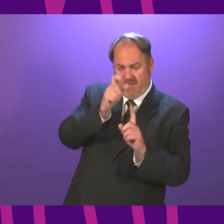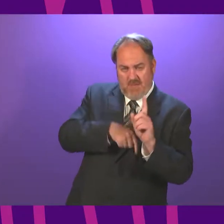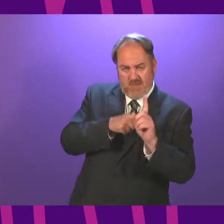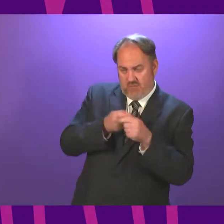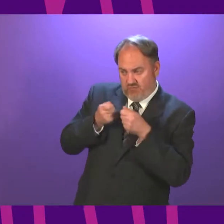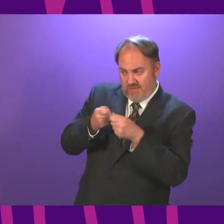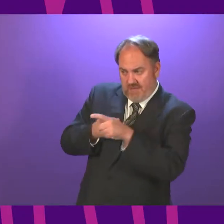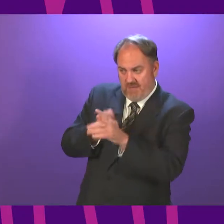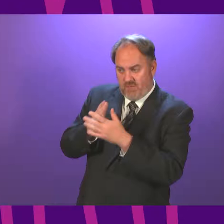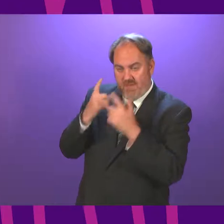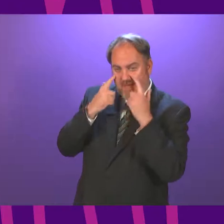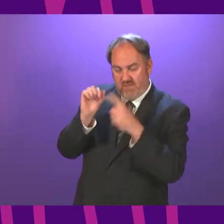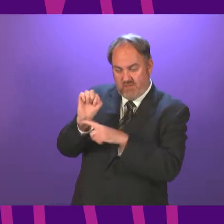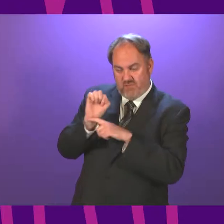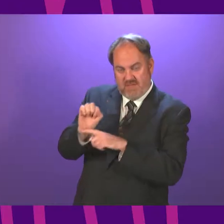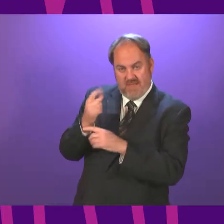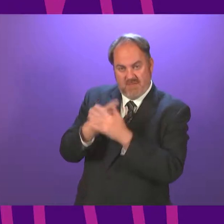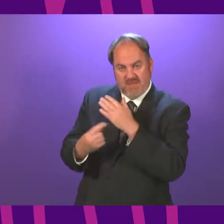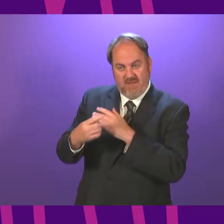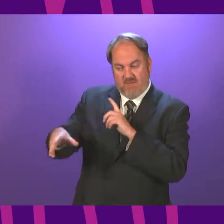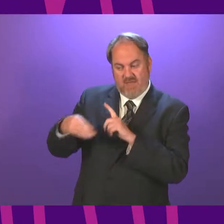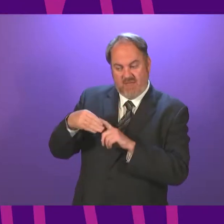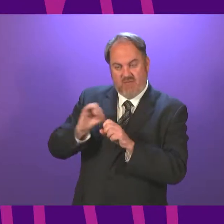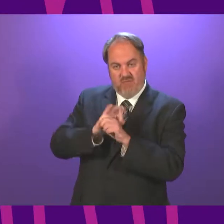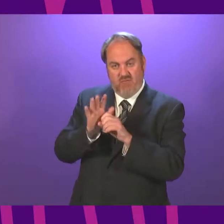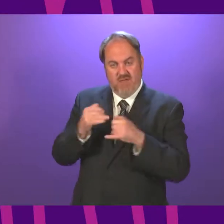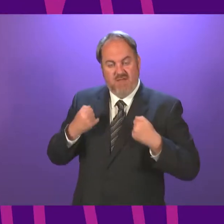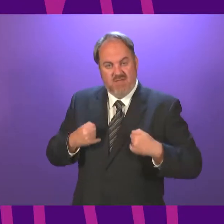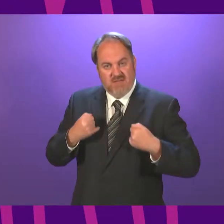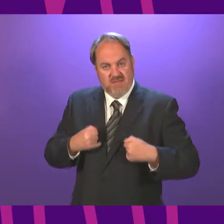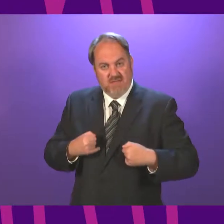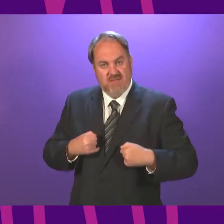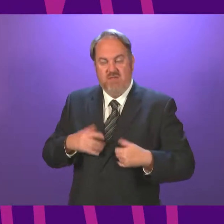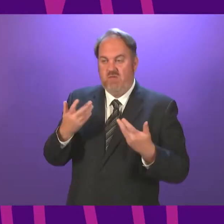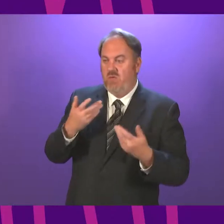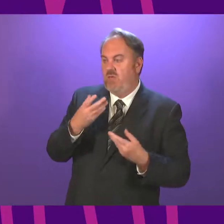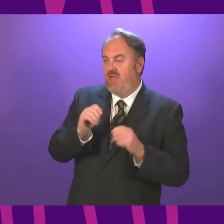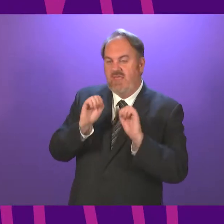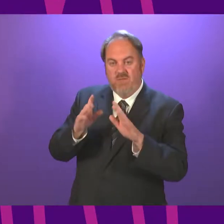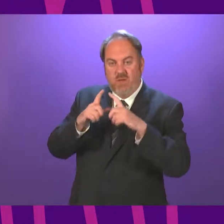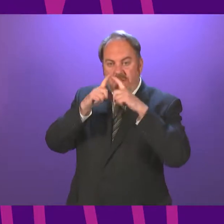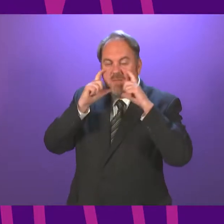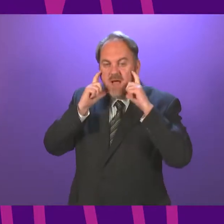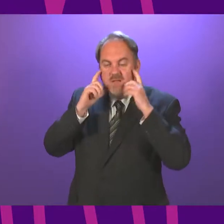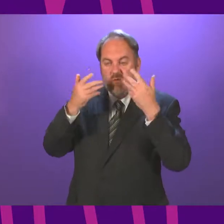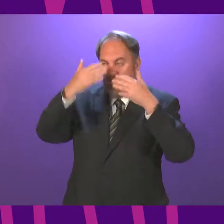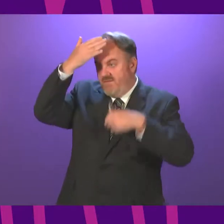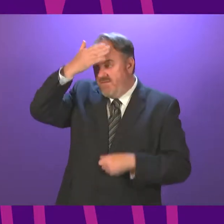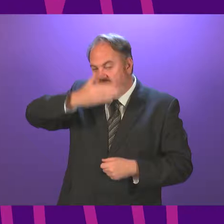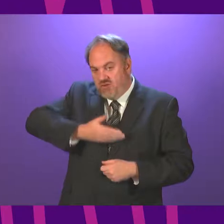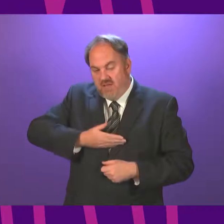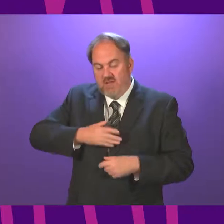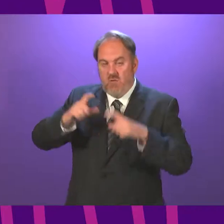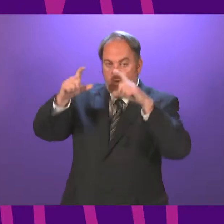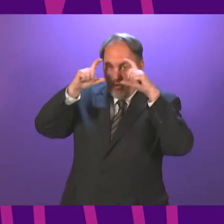minimise exposure to coronavirus. Guidance will recommend the type 2 or fluid-resistant surgical mask. Plus, face shield goggles should be in